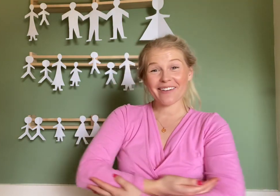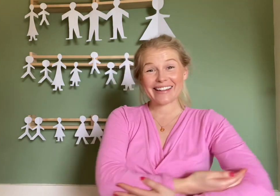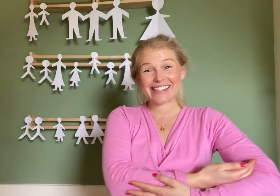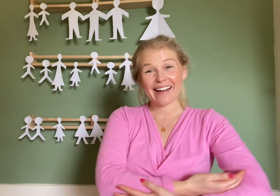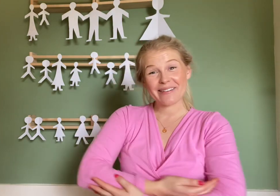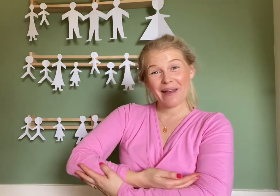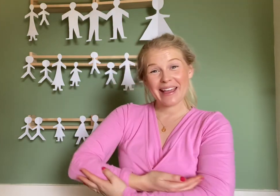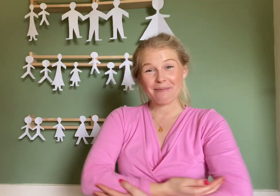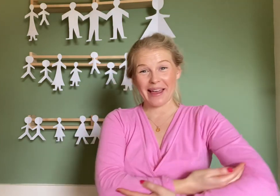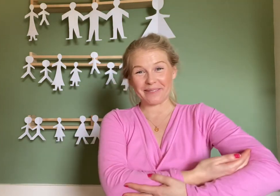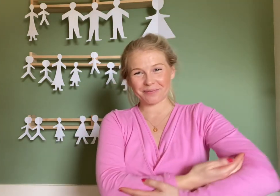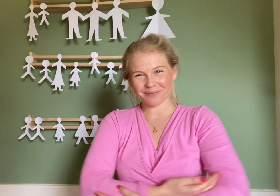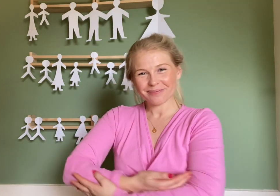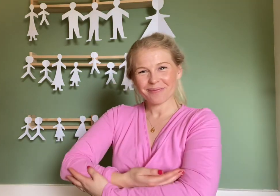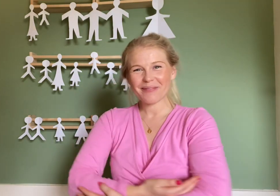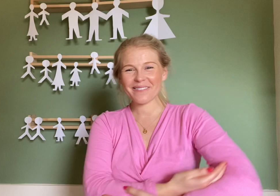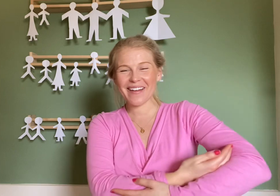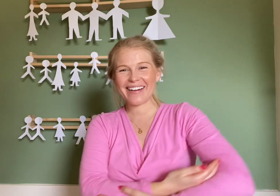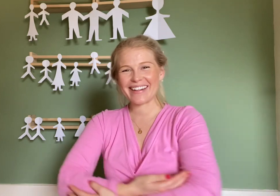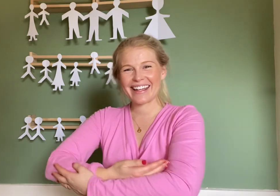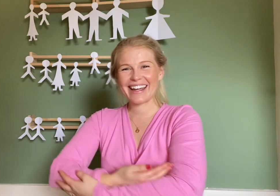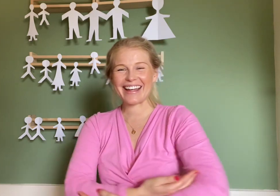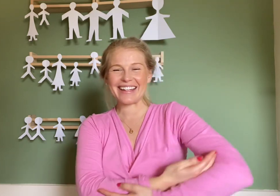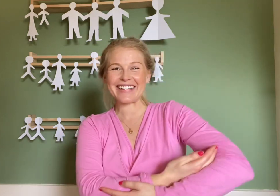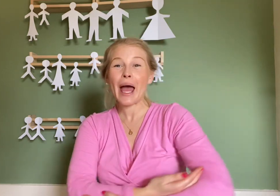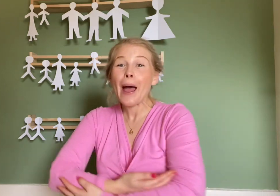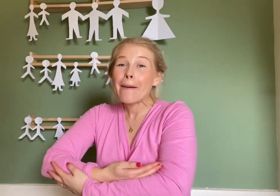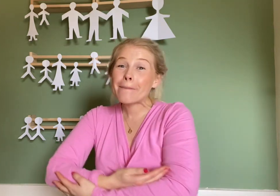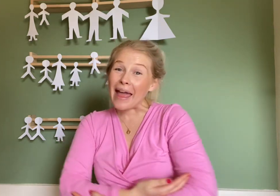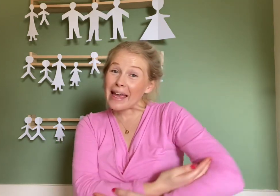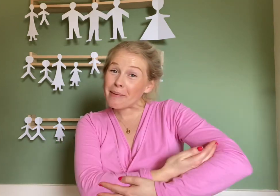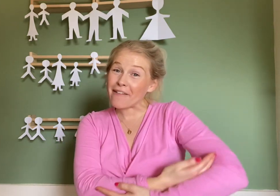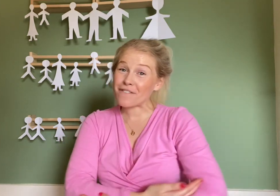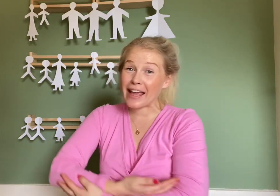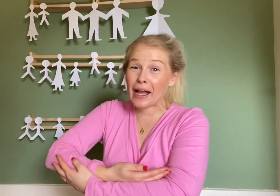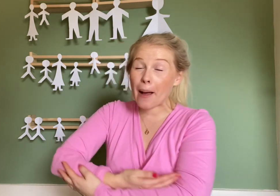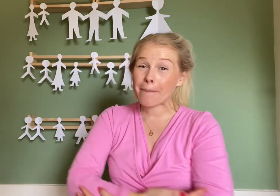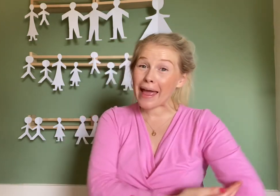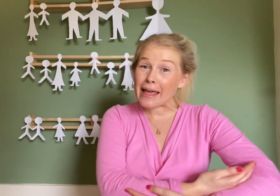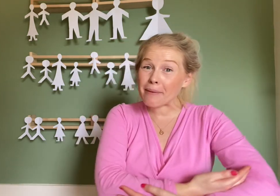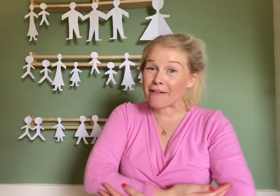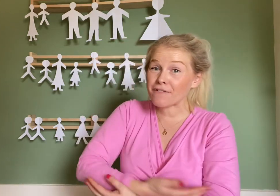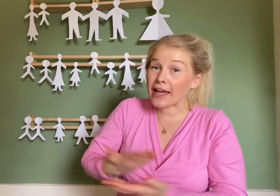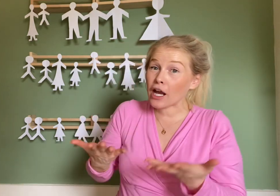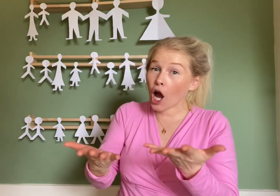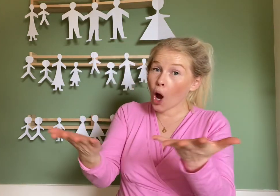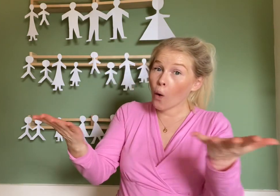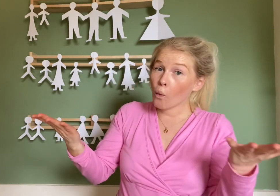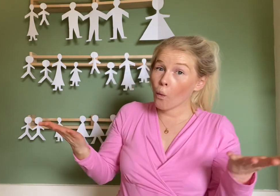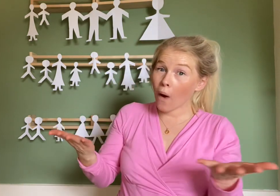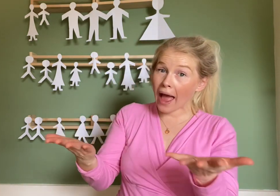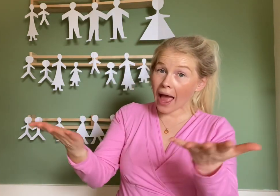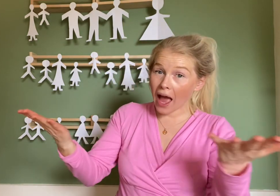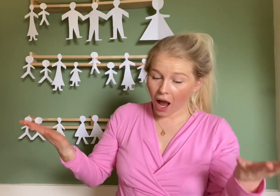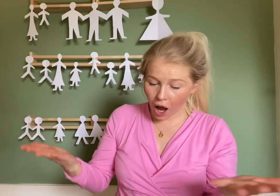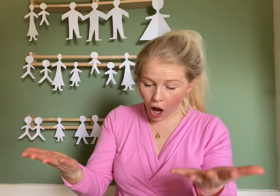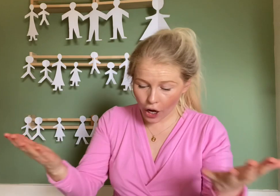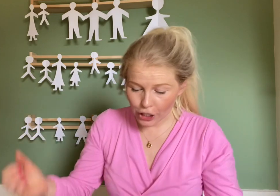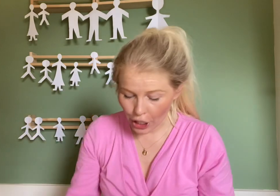we sign baby. Very good. Baby finger, baby finger, where are you?